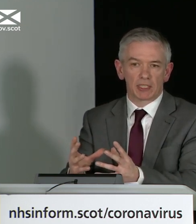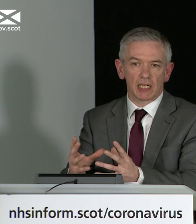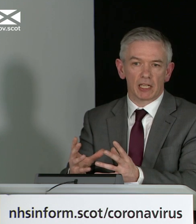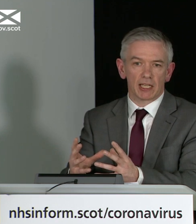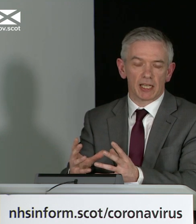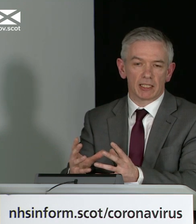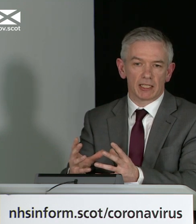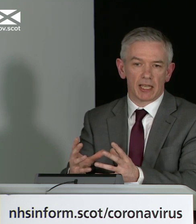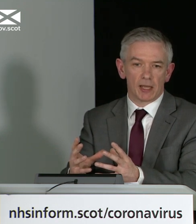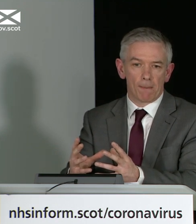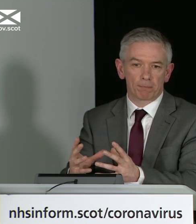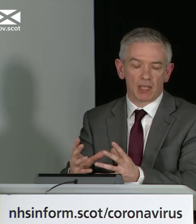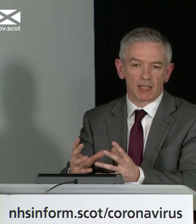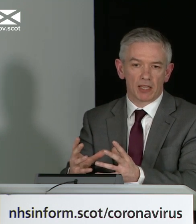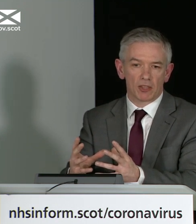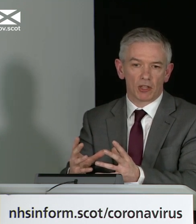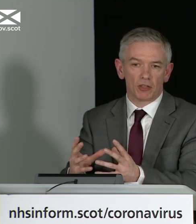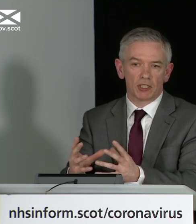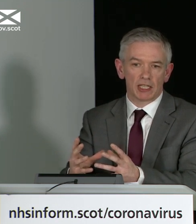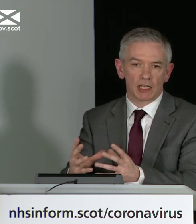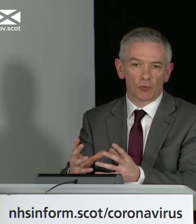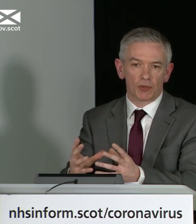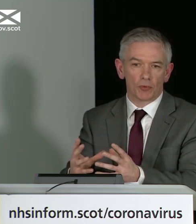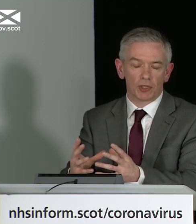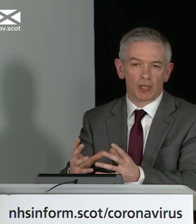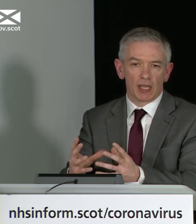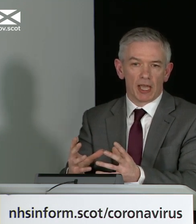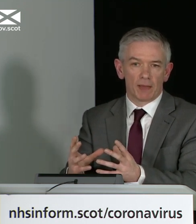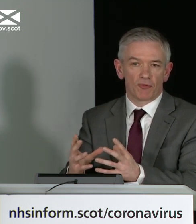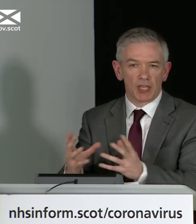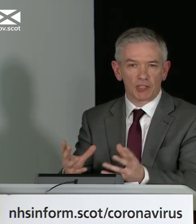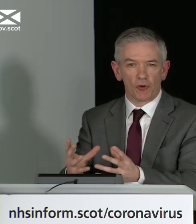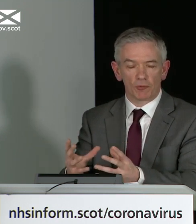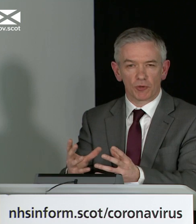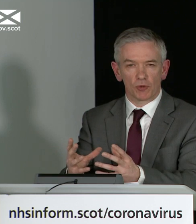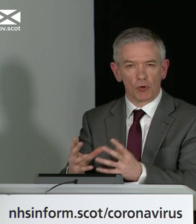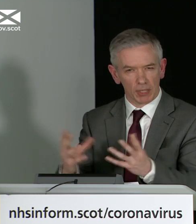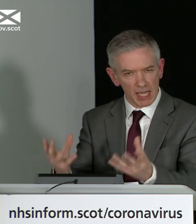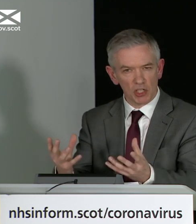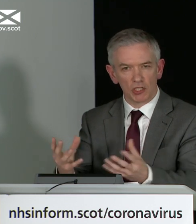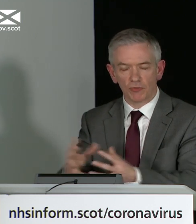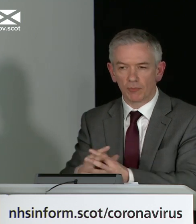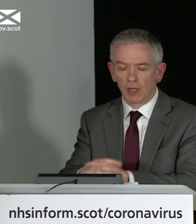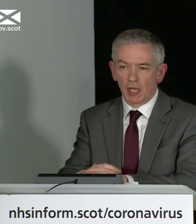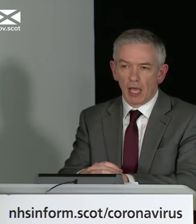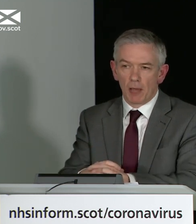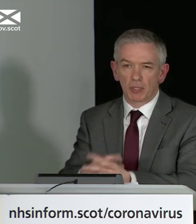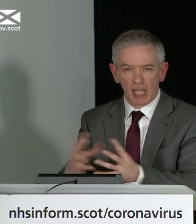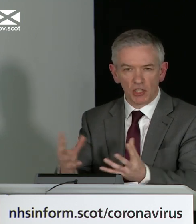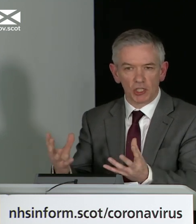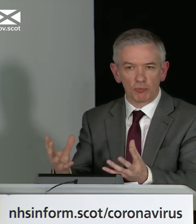particularly in the London area with various forms of complications from